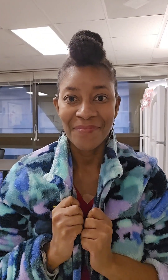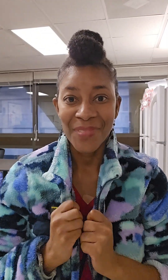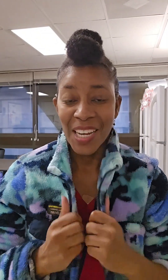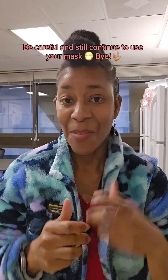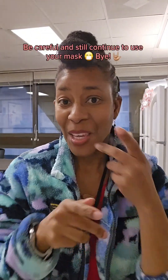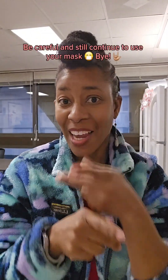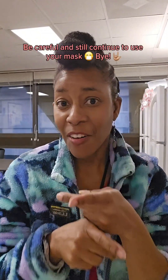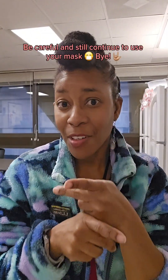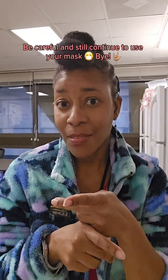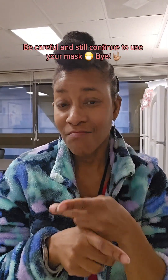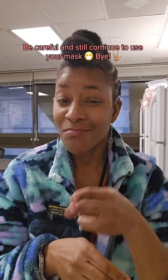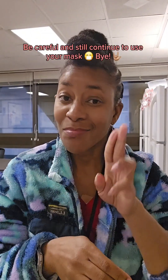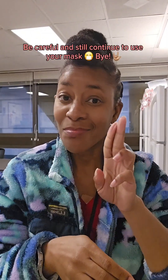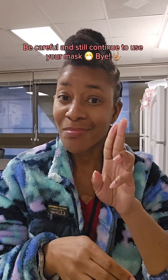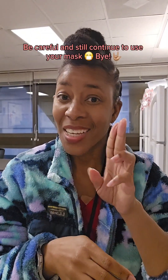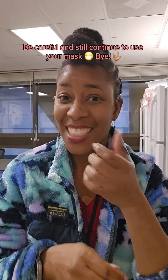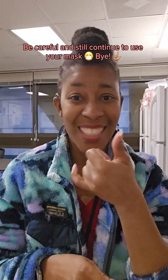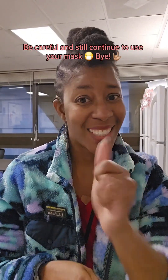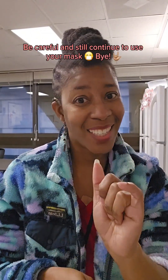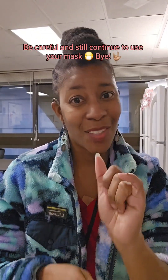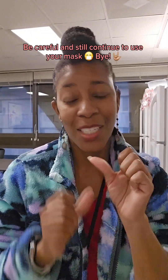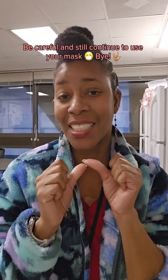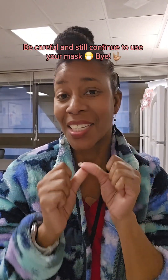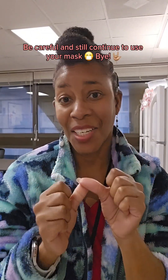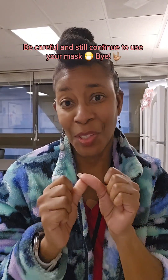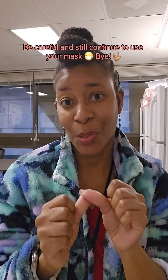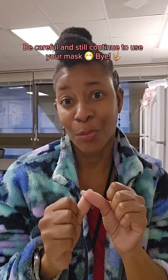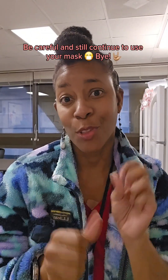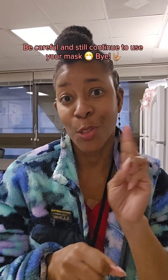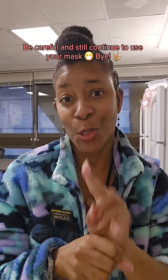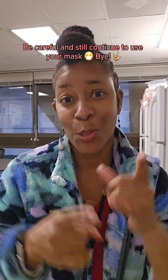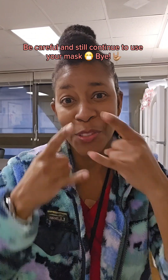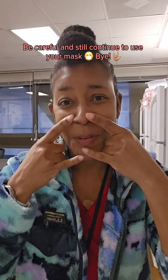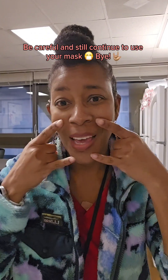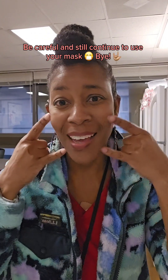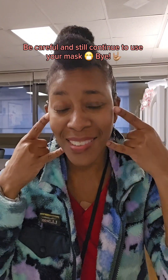be careful and still continue to use your mask